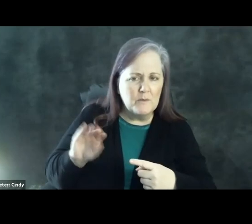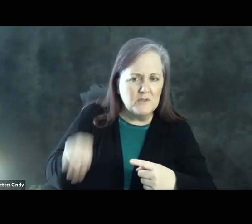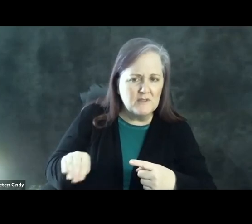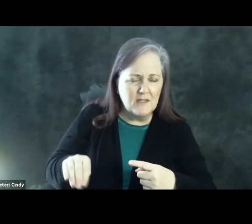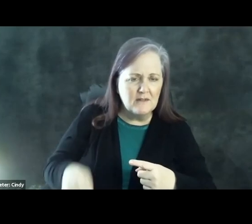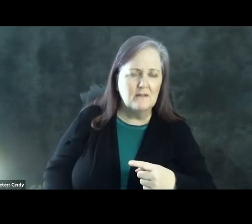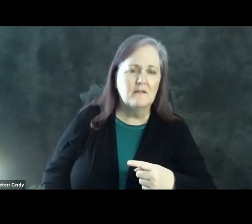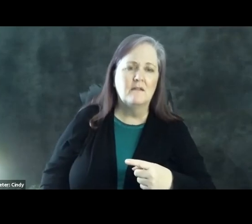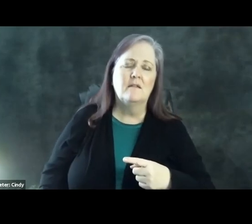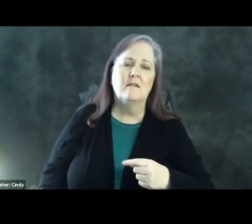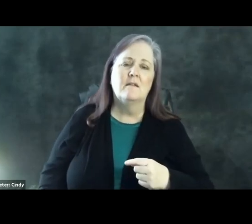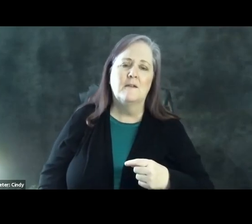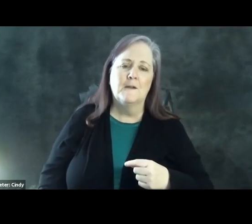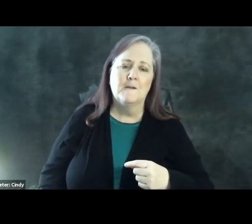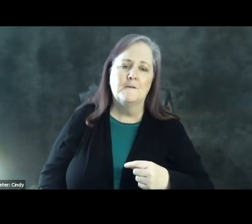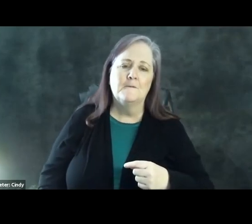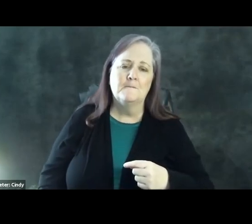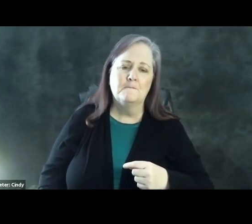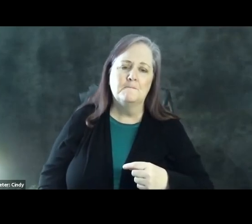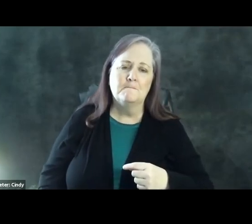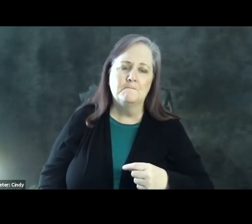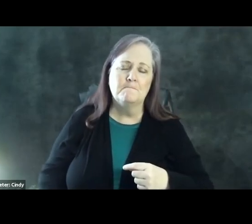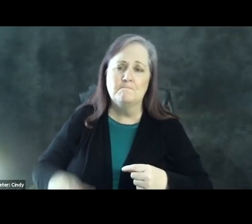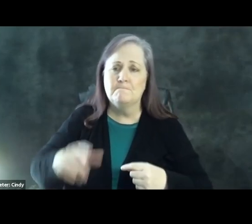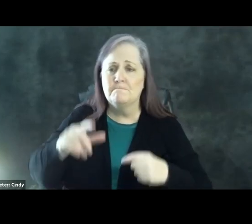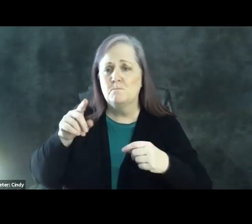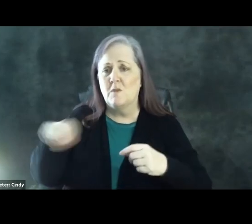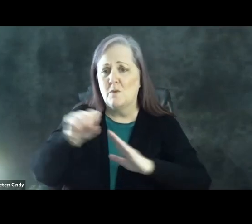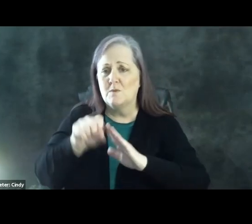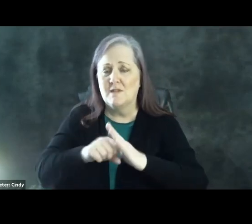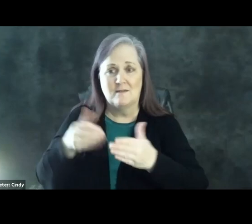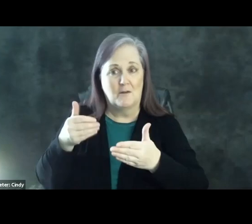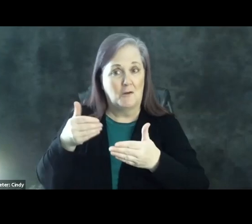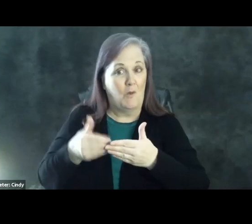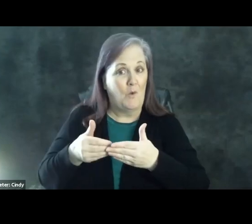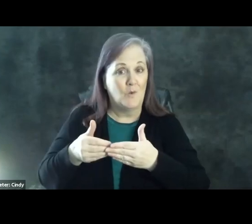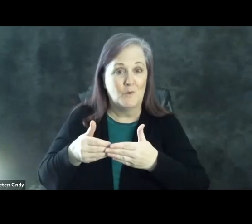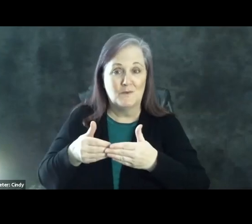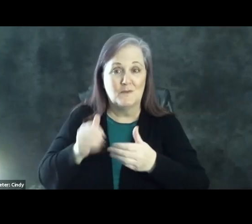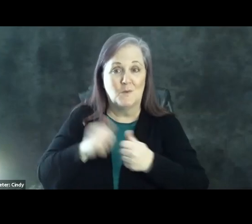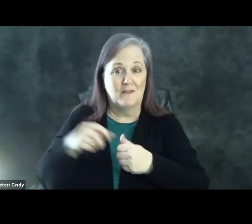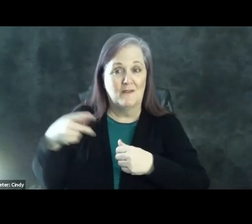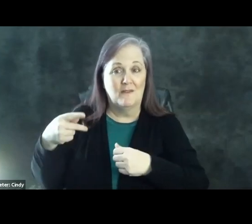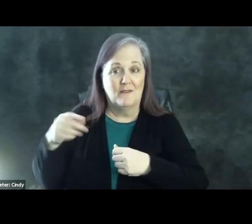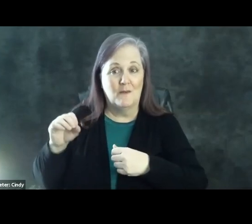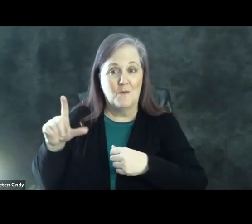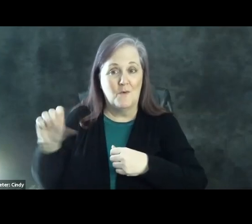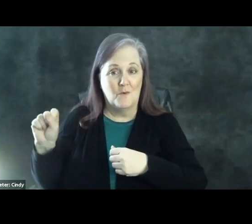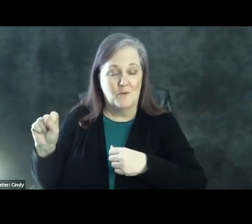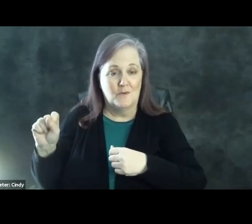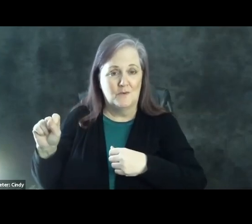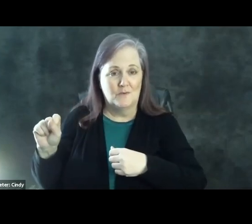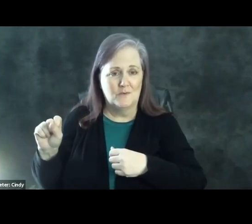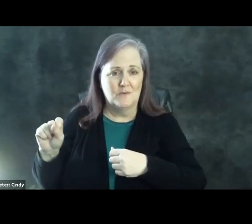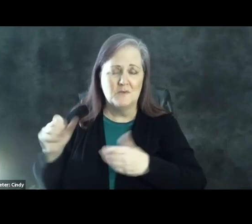state's electorate. These states have been relatively close in the polls. So if